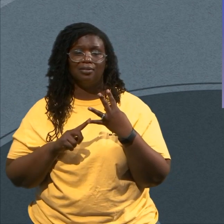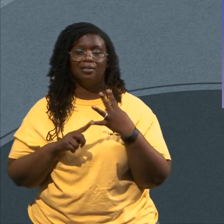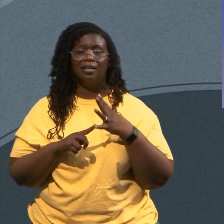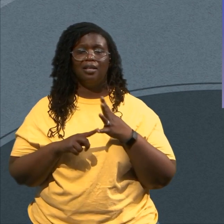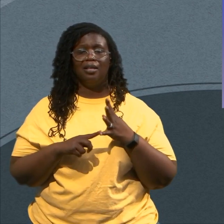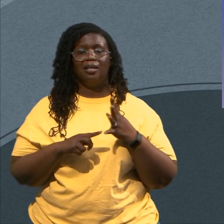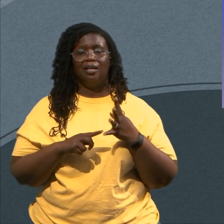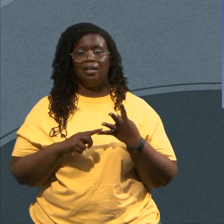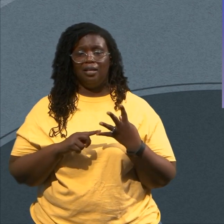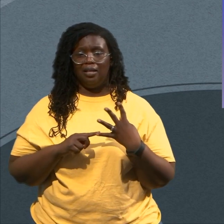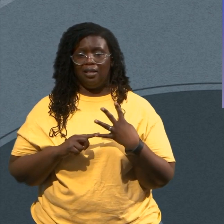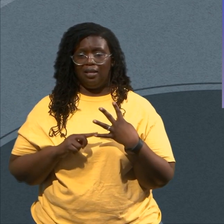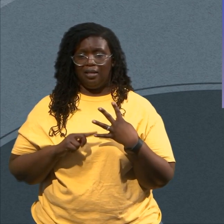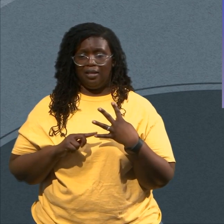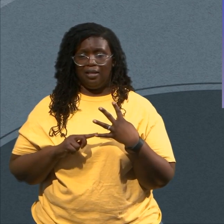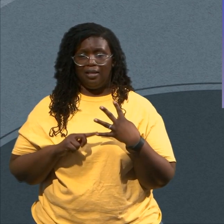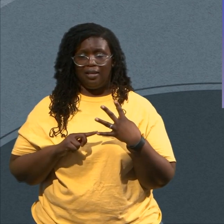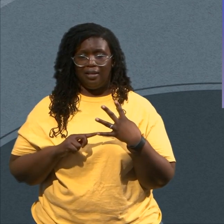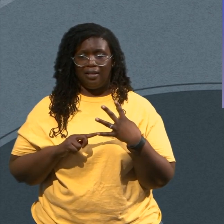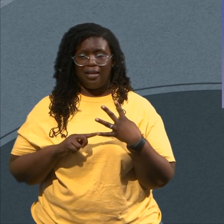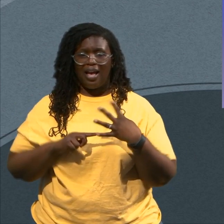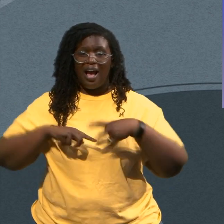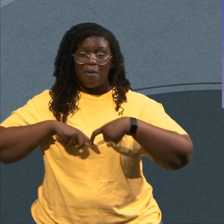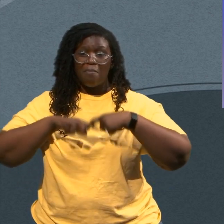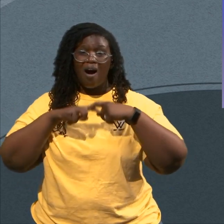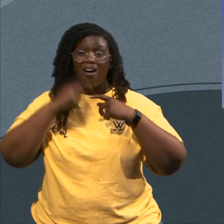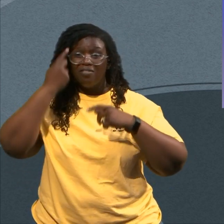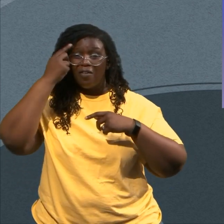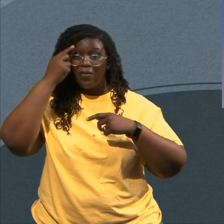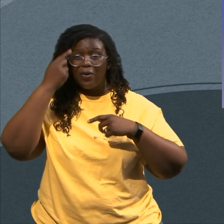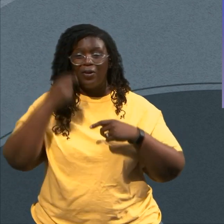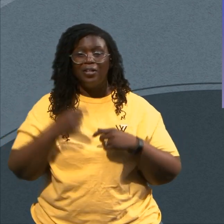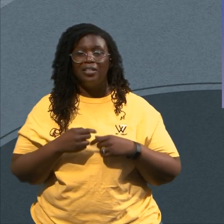I Hit Pause So I Can Reorder My Life